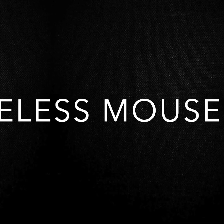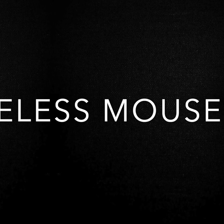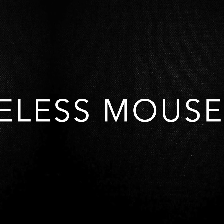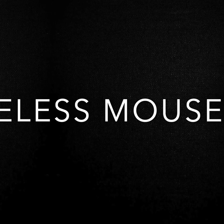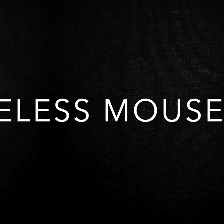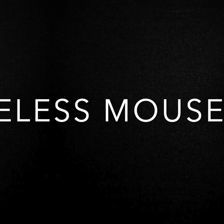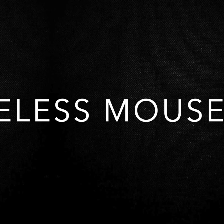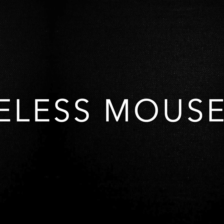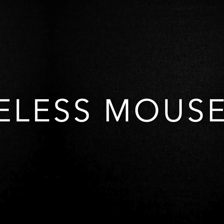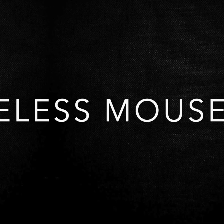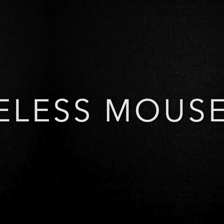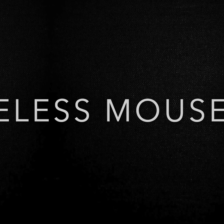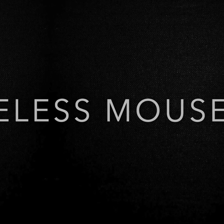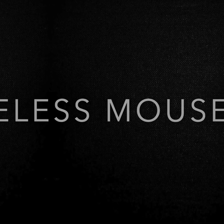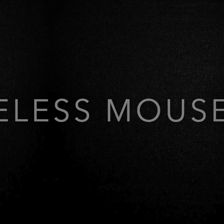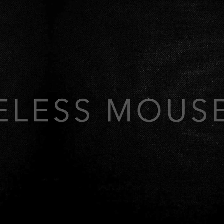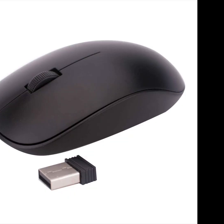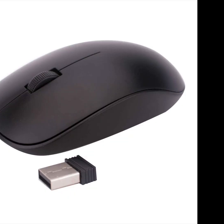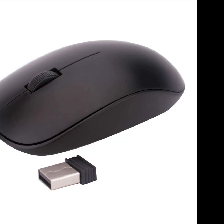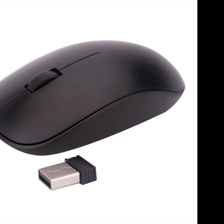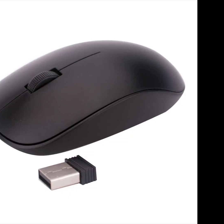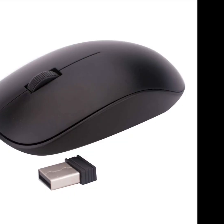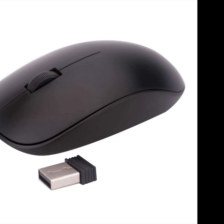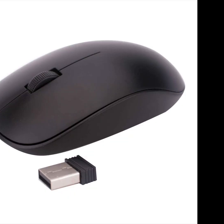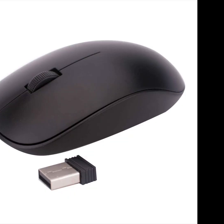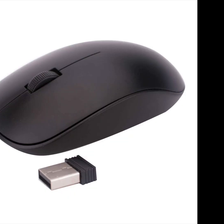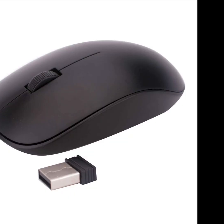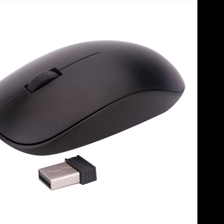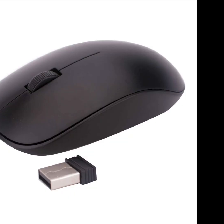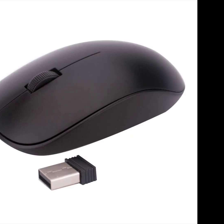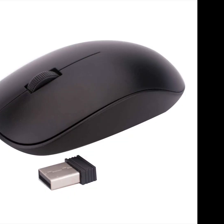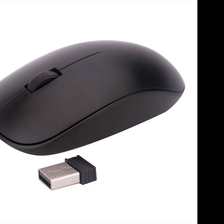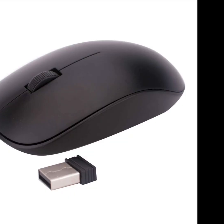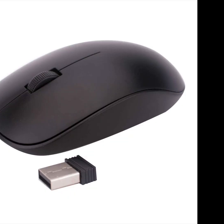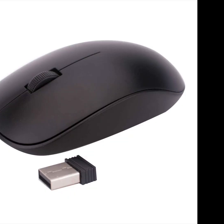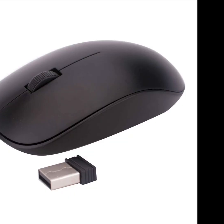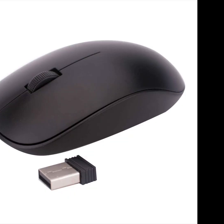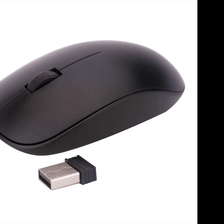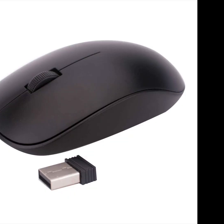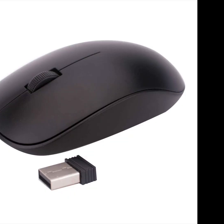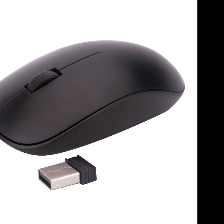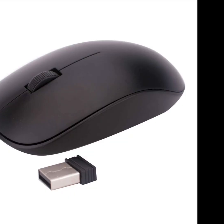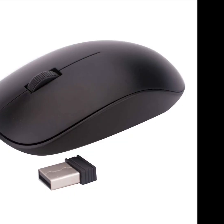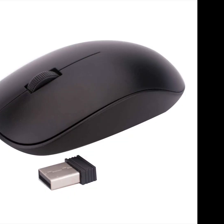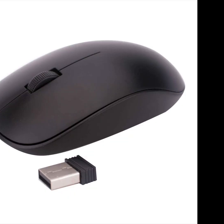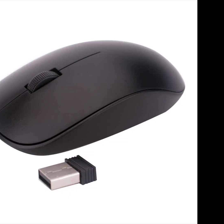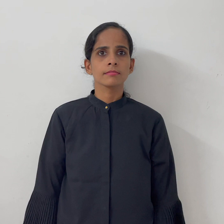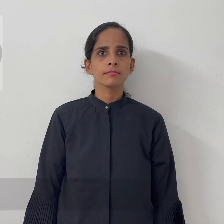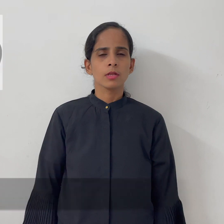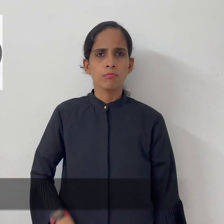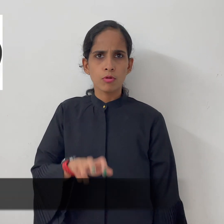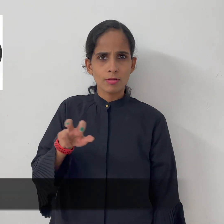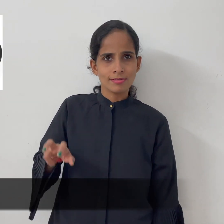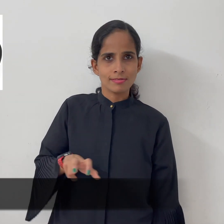a wireless